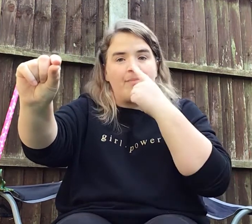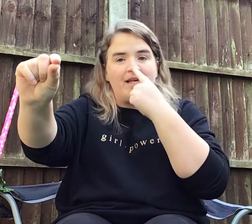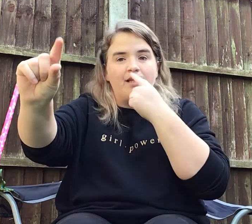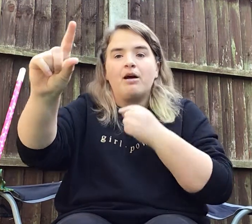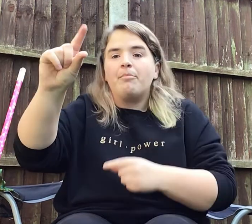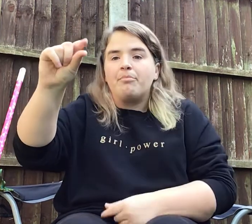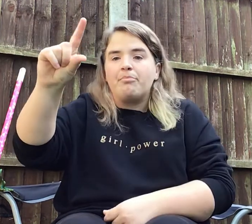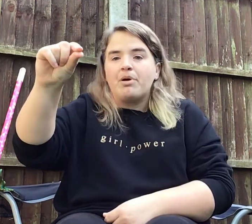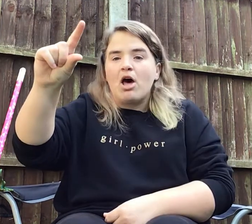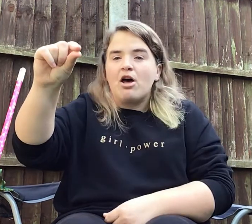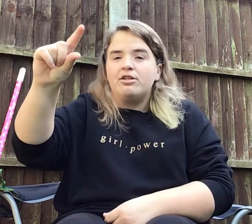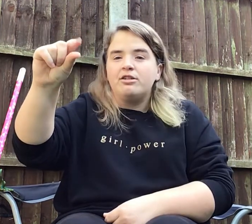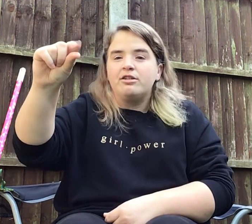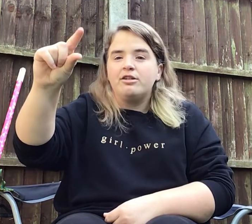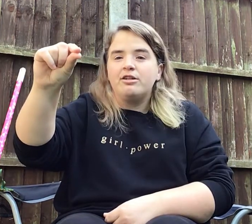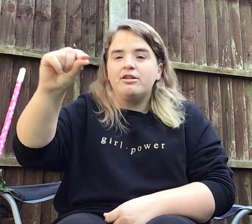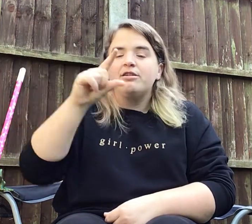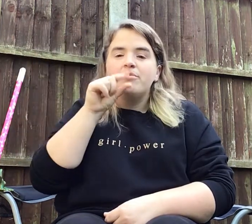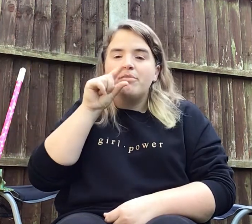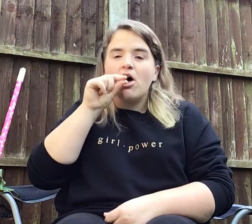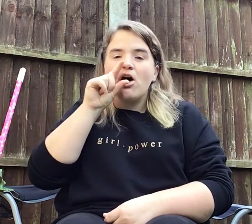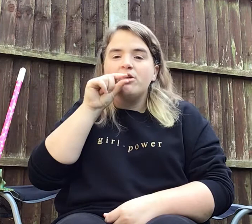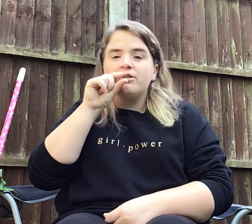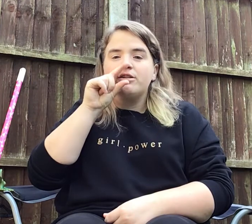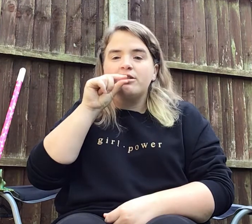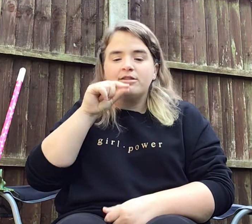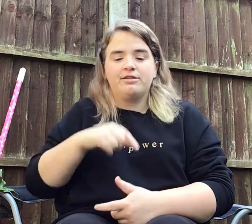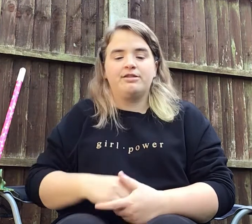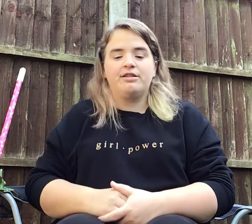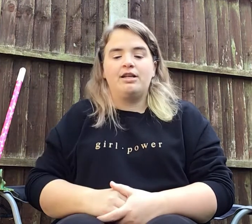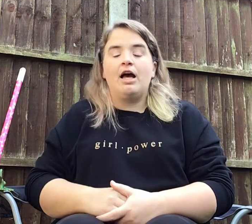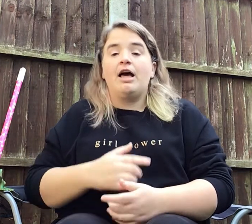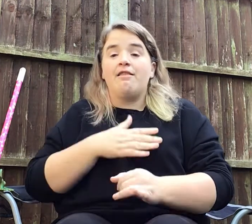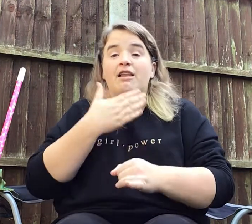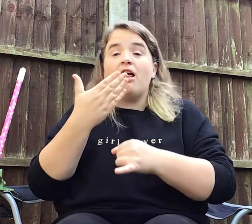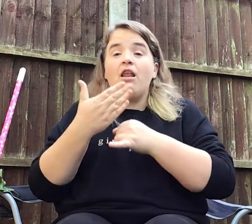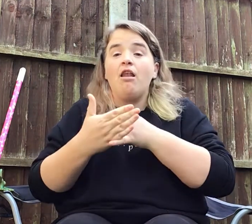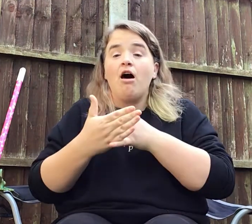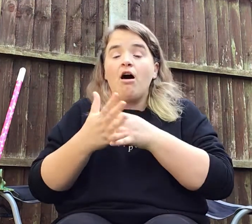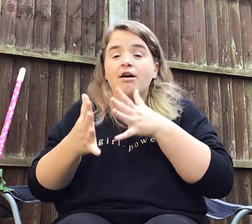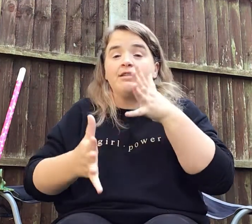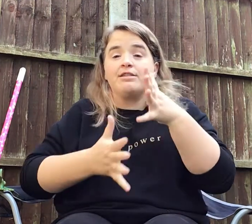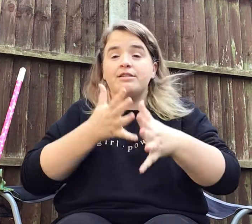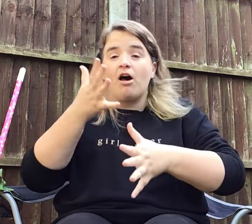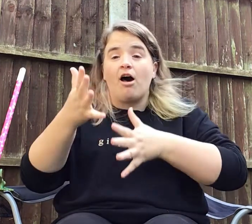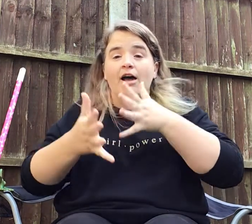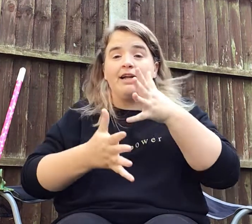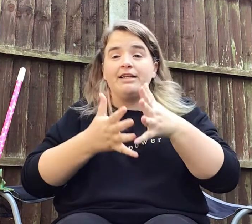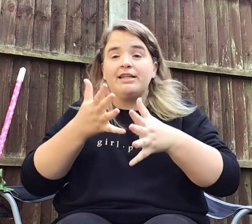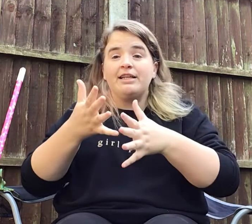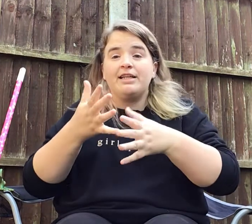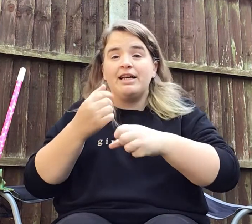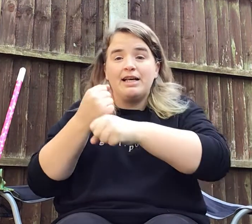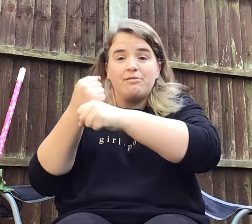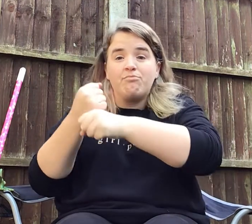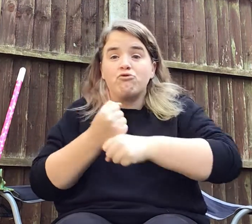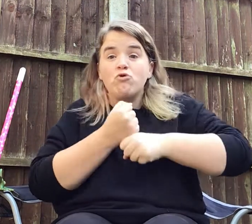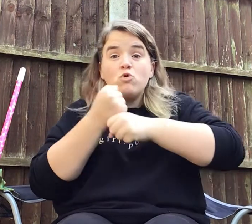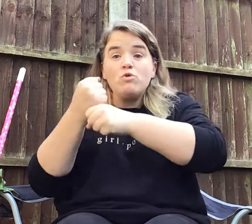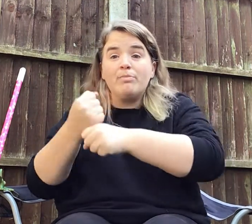beak. Bird. Bird. And then the last sign is Broom.